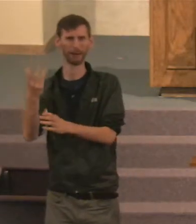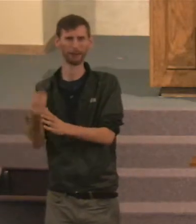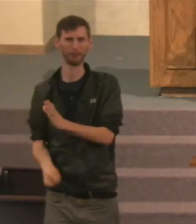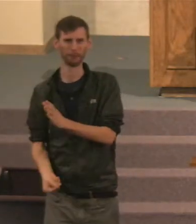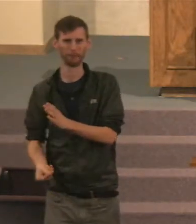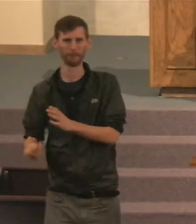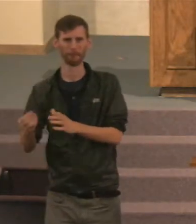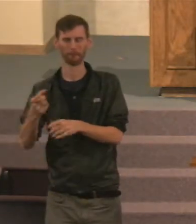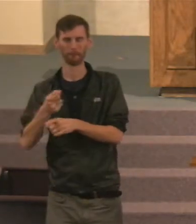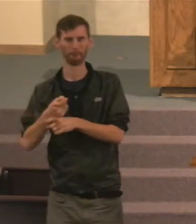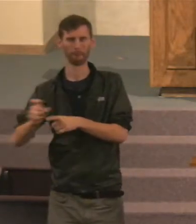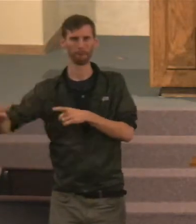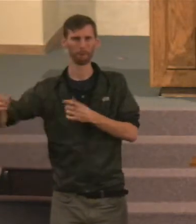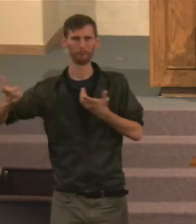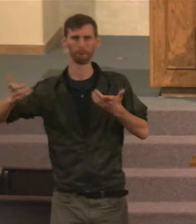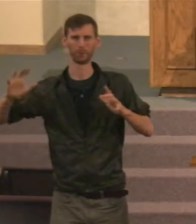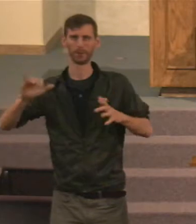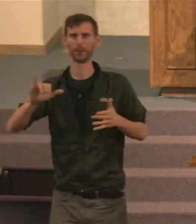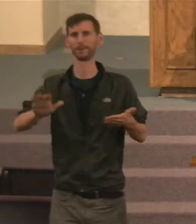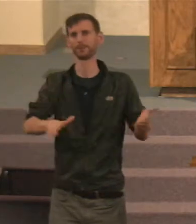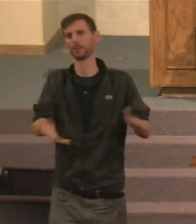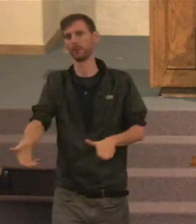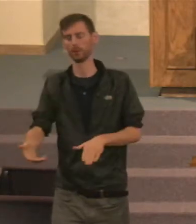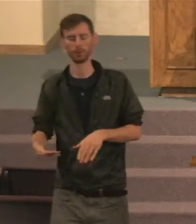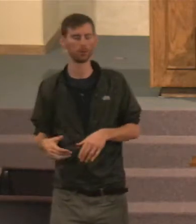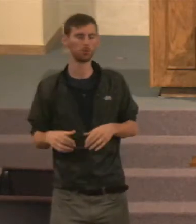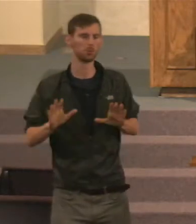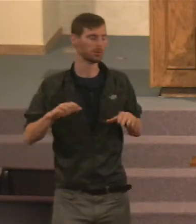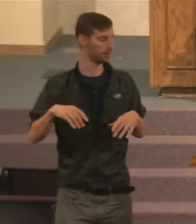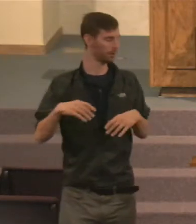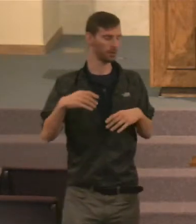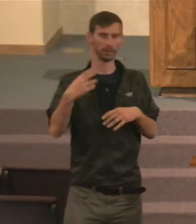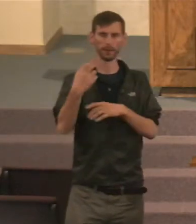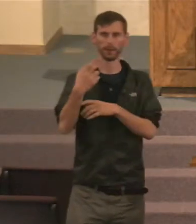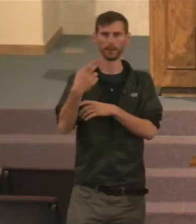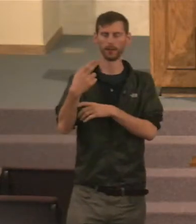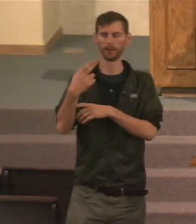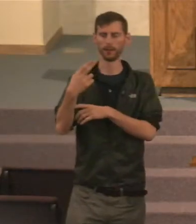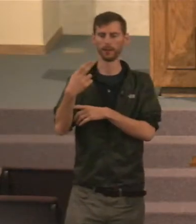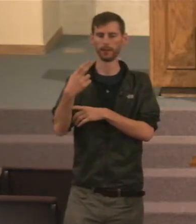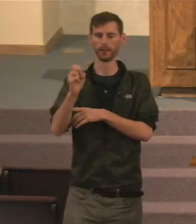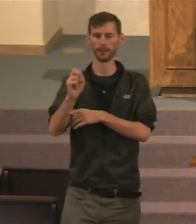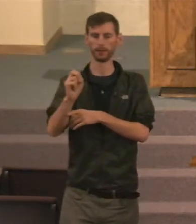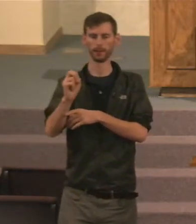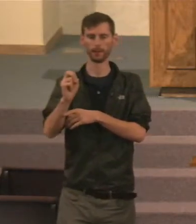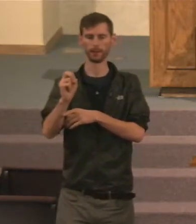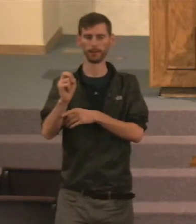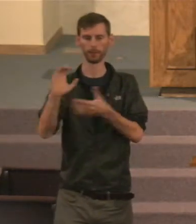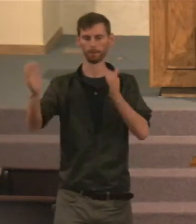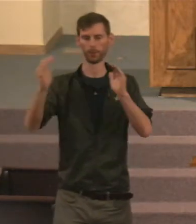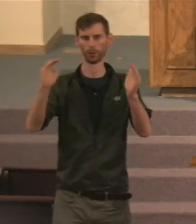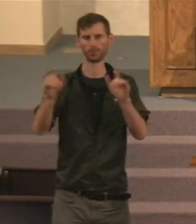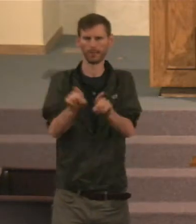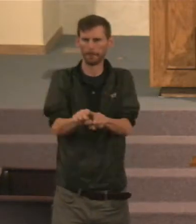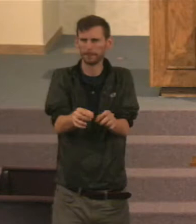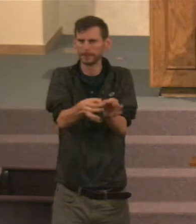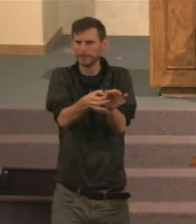death occurs. Now, he likens it to other things, too, In the same sentence.